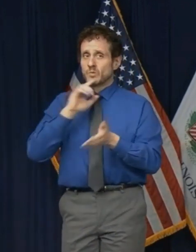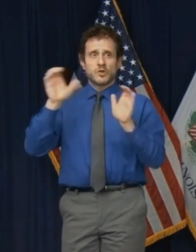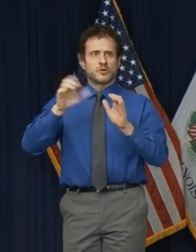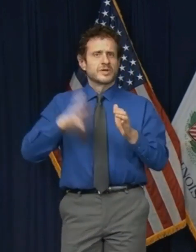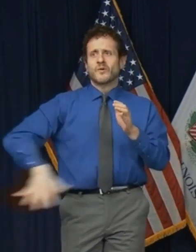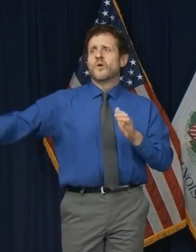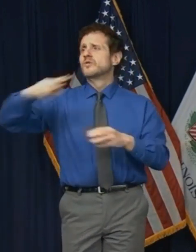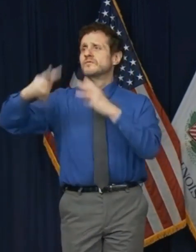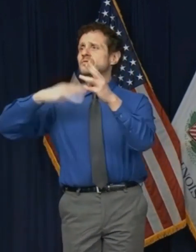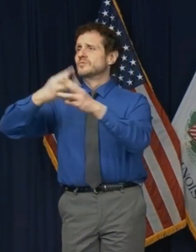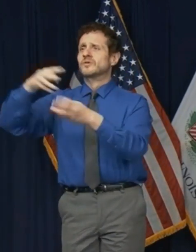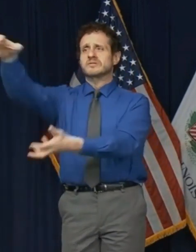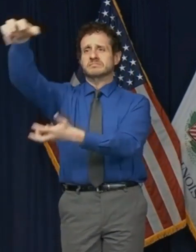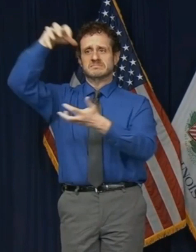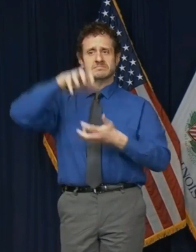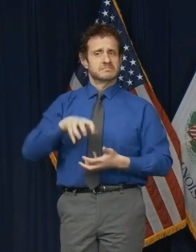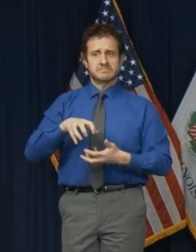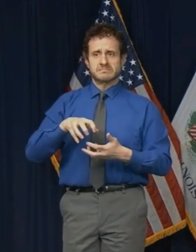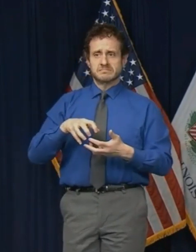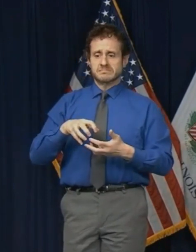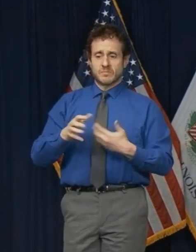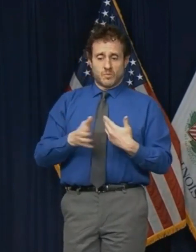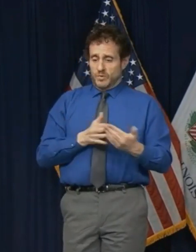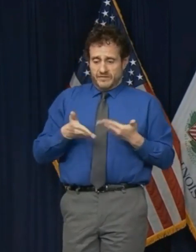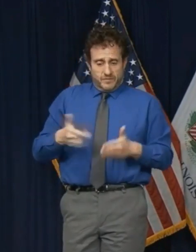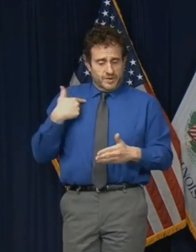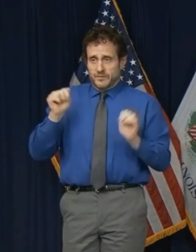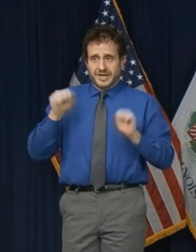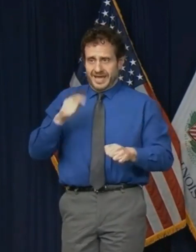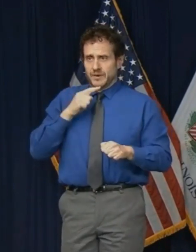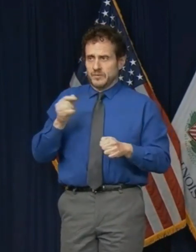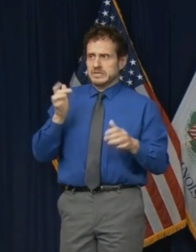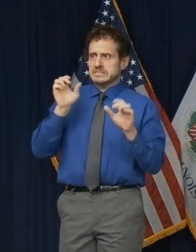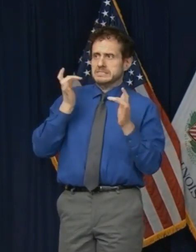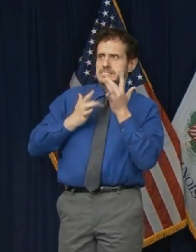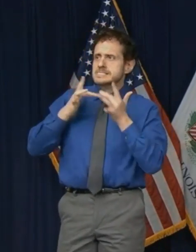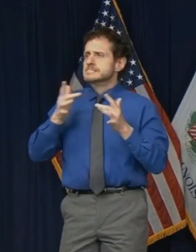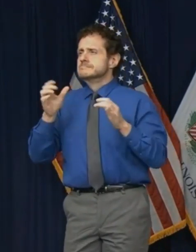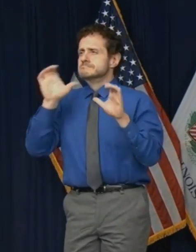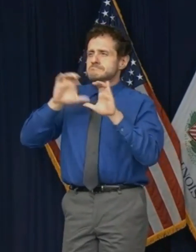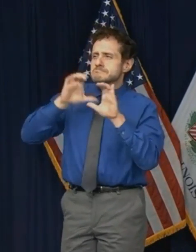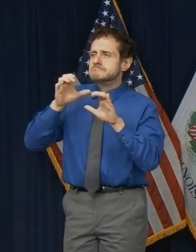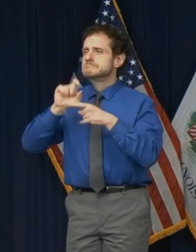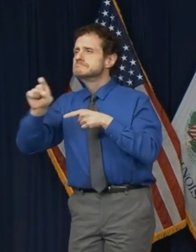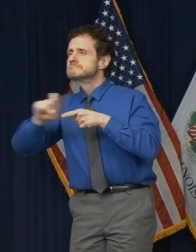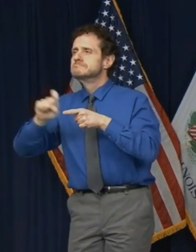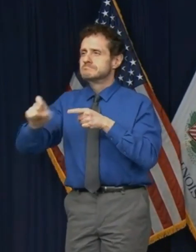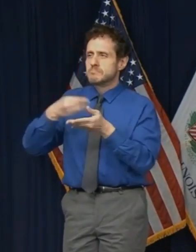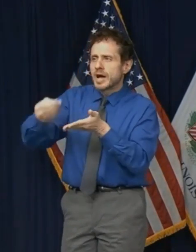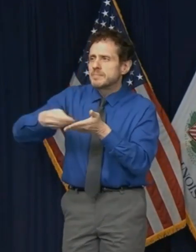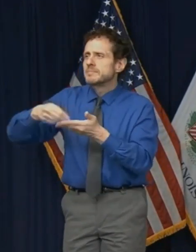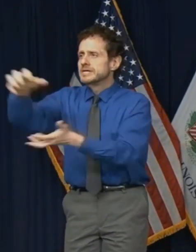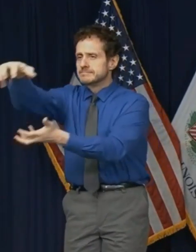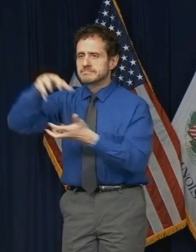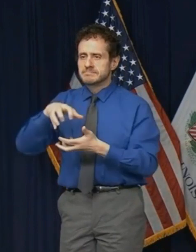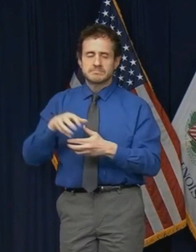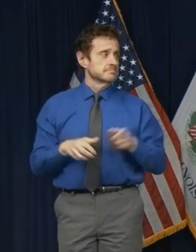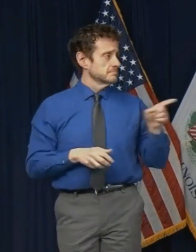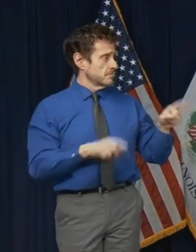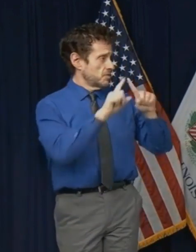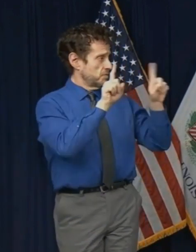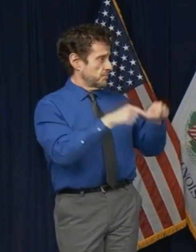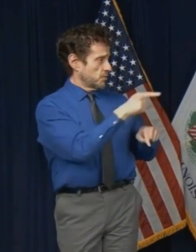bringing it to Illinois by whatever means necessary. As illustrated on one of the boards that's next to me,